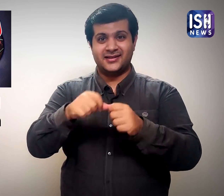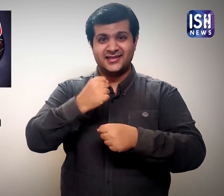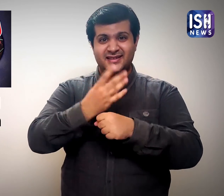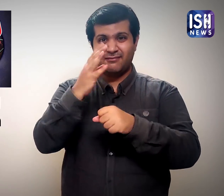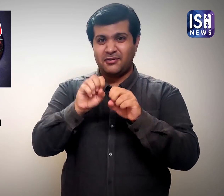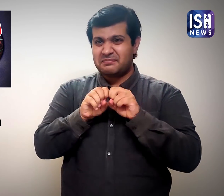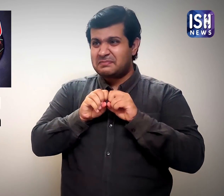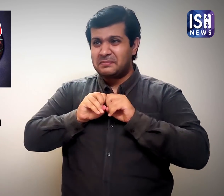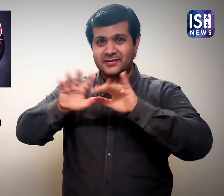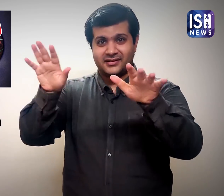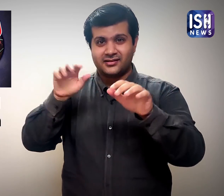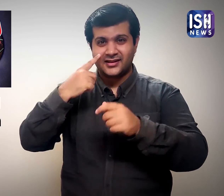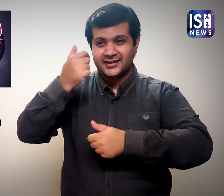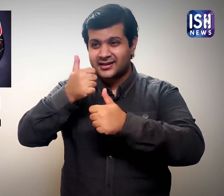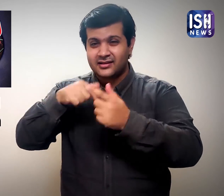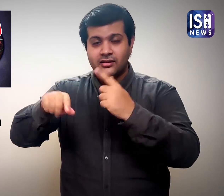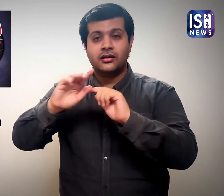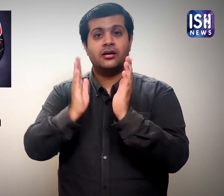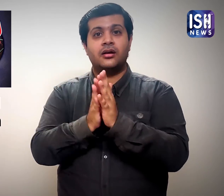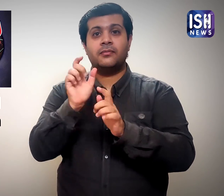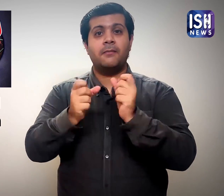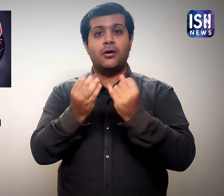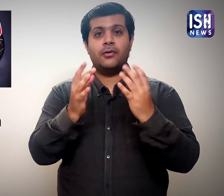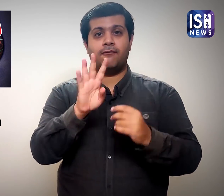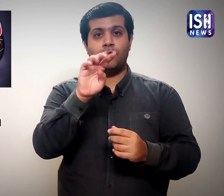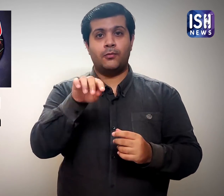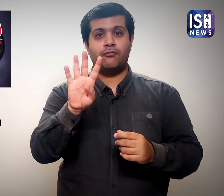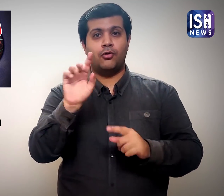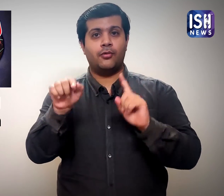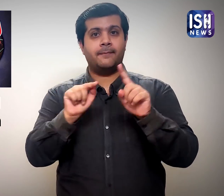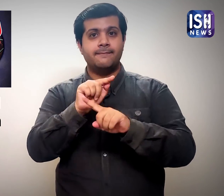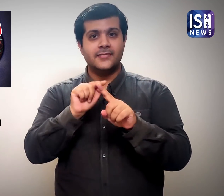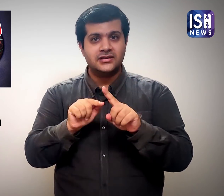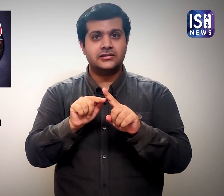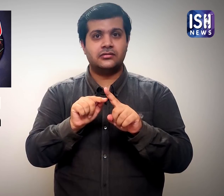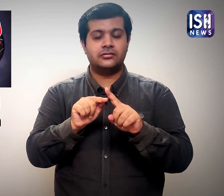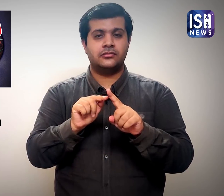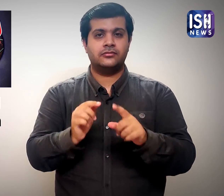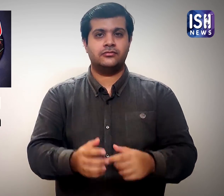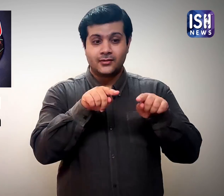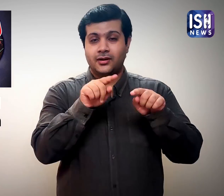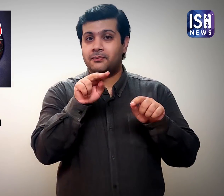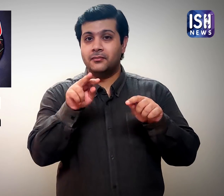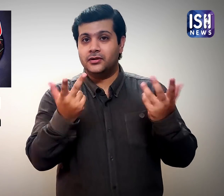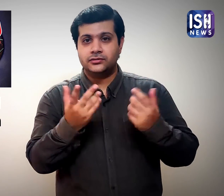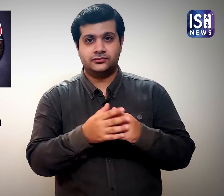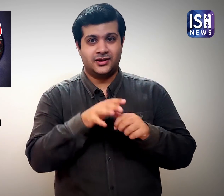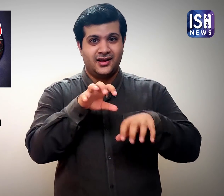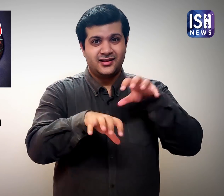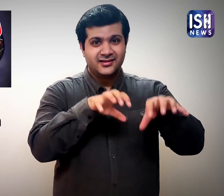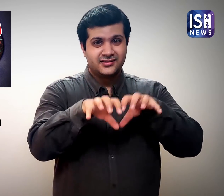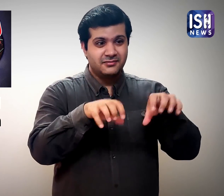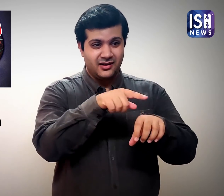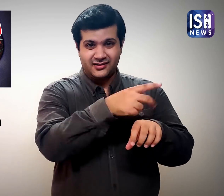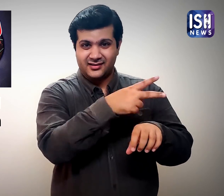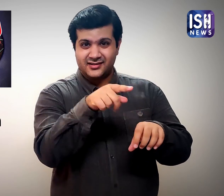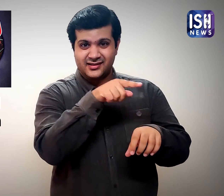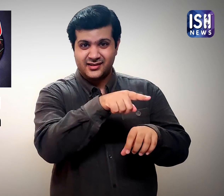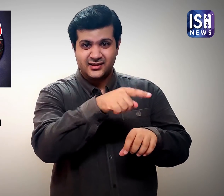As many as 4.4% of the general population also may have been exposed. That means